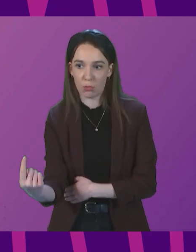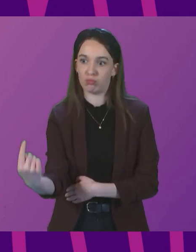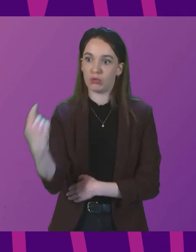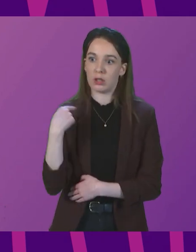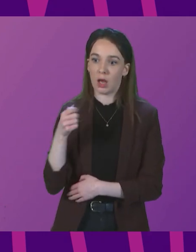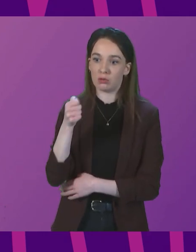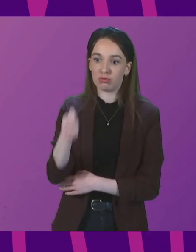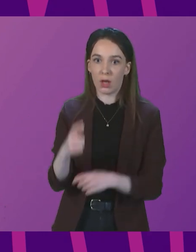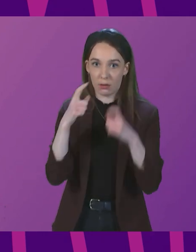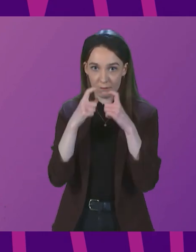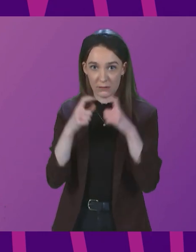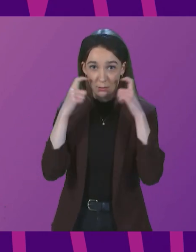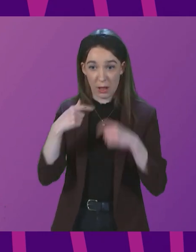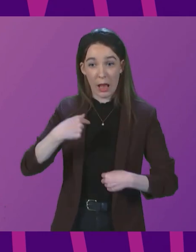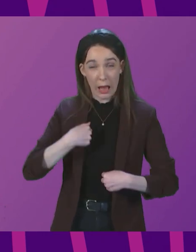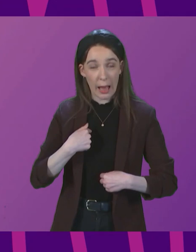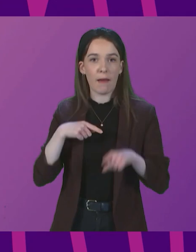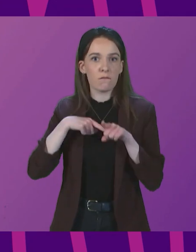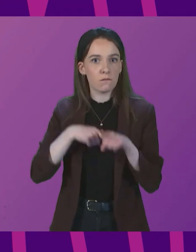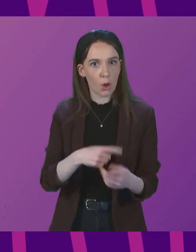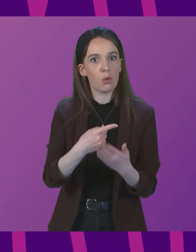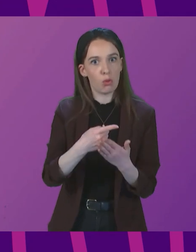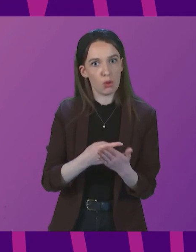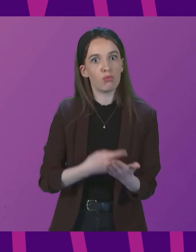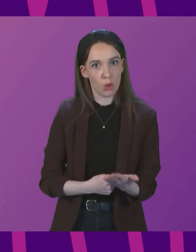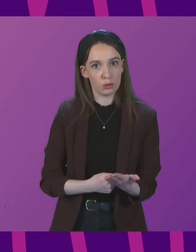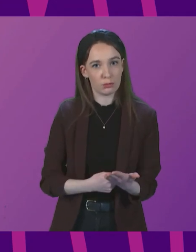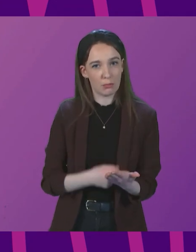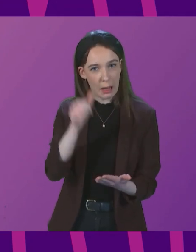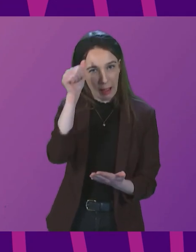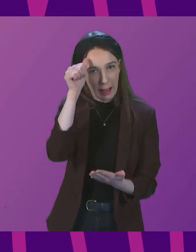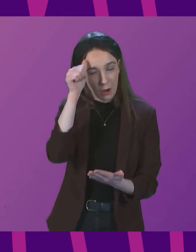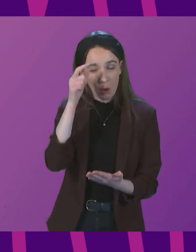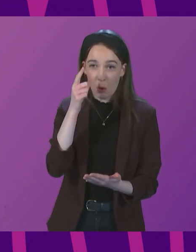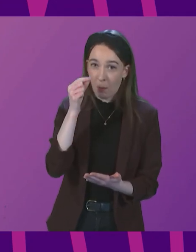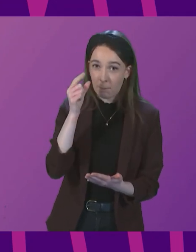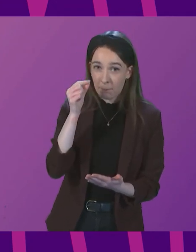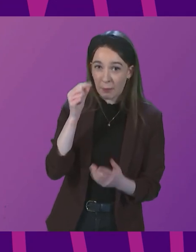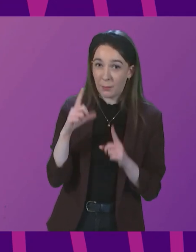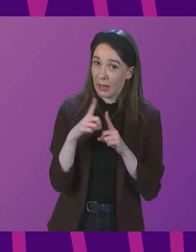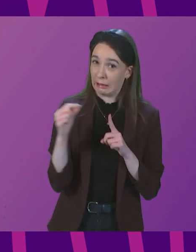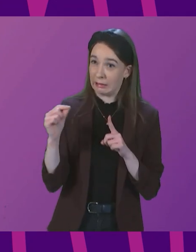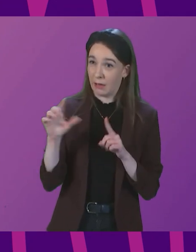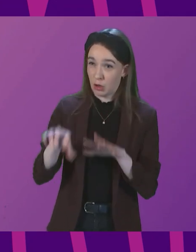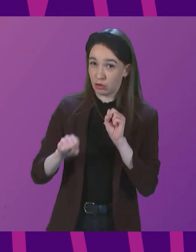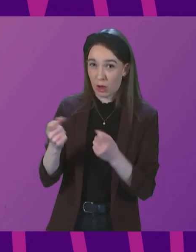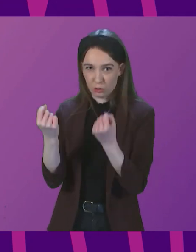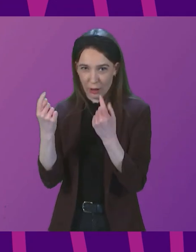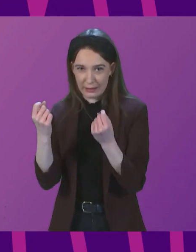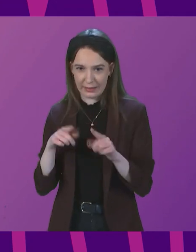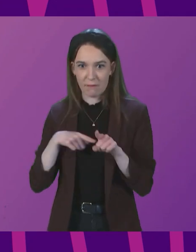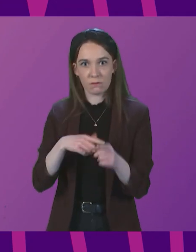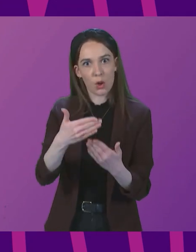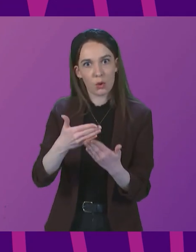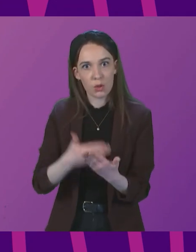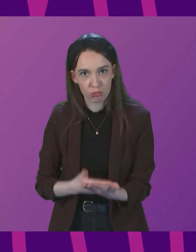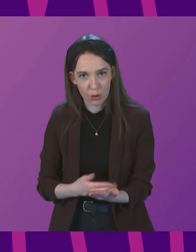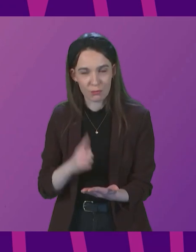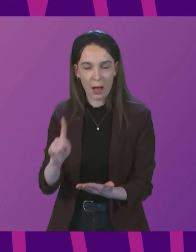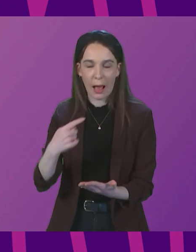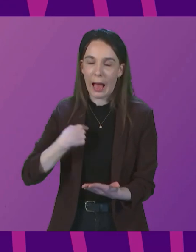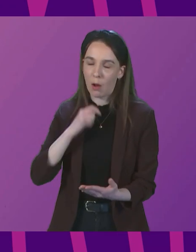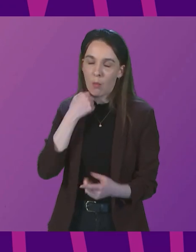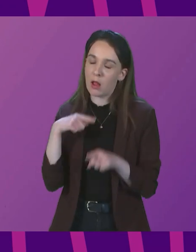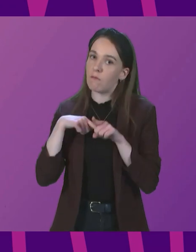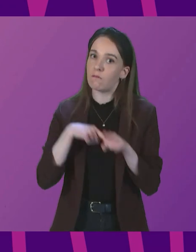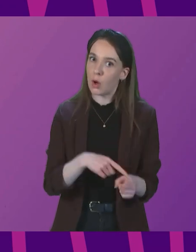I abide by the rules. And I know that's something that perhaps the Conservatives struggle to understand, but I abide by the